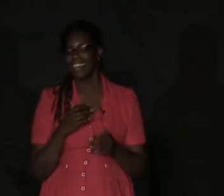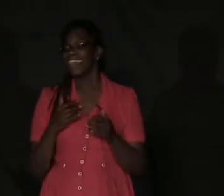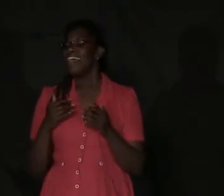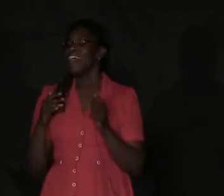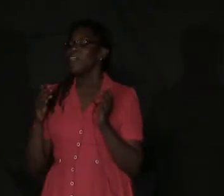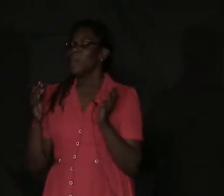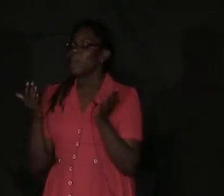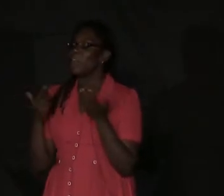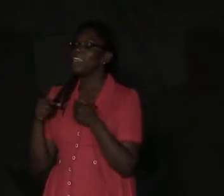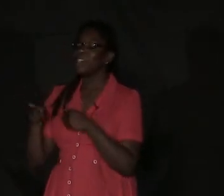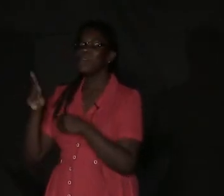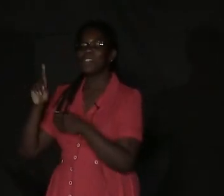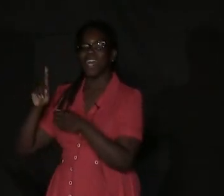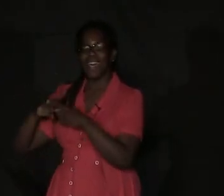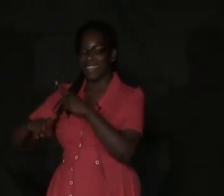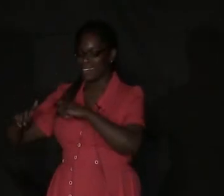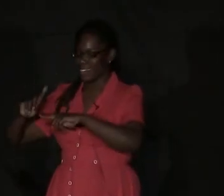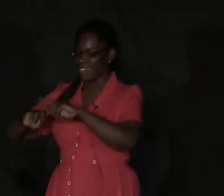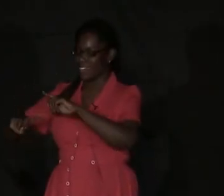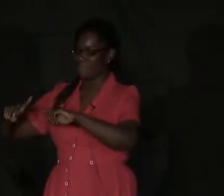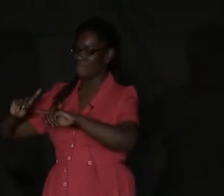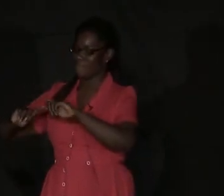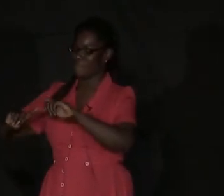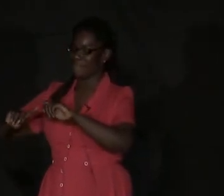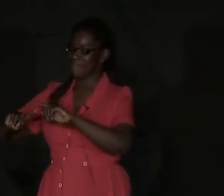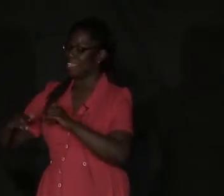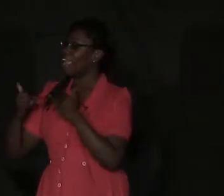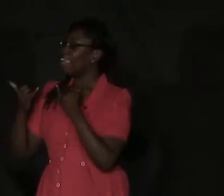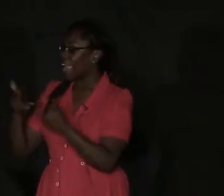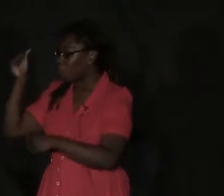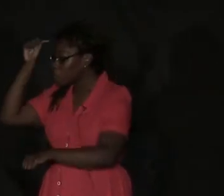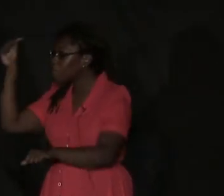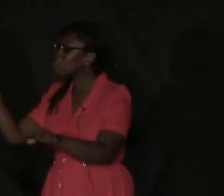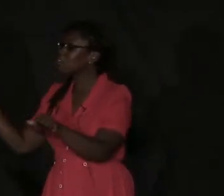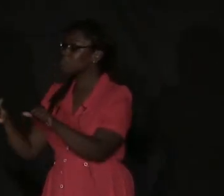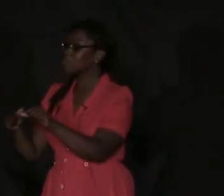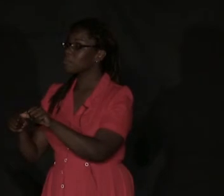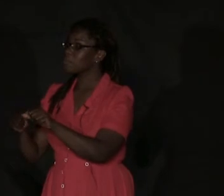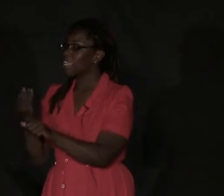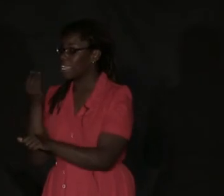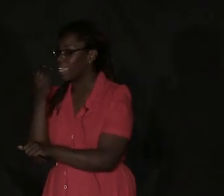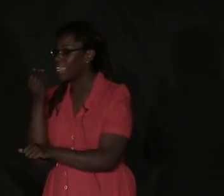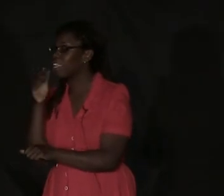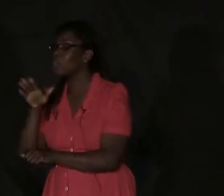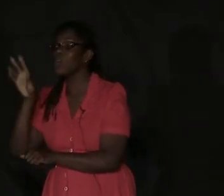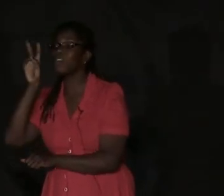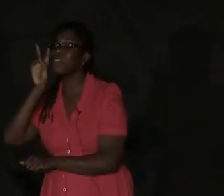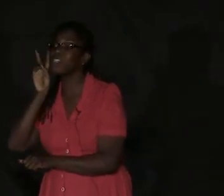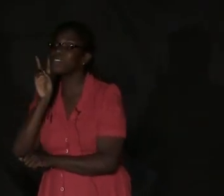What you signed. Now remember. Eat your virgins.